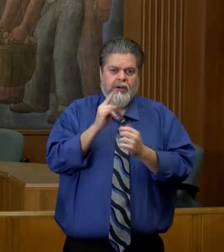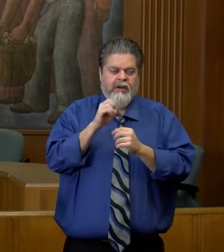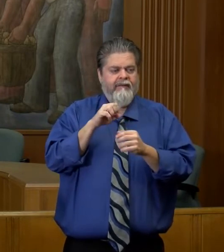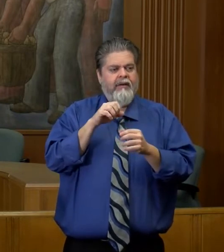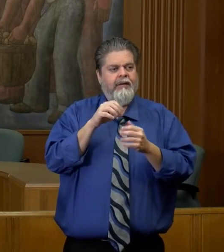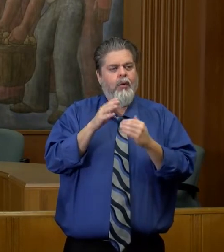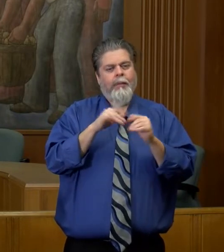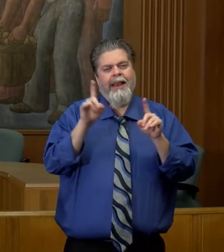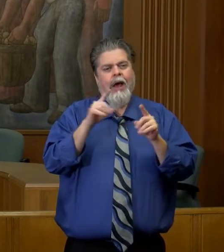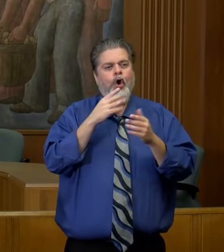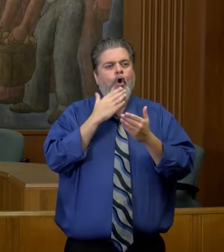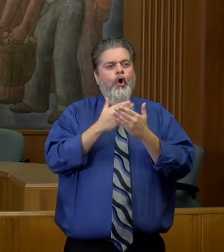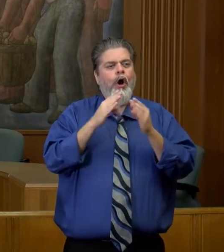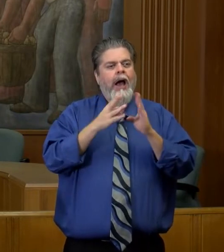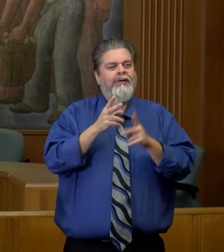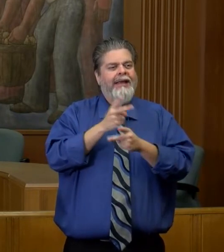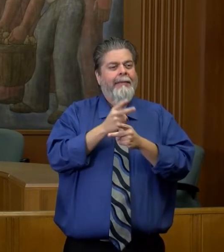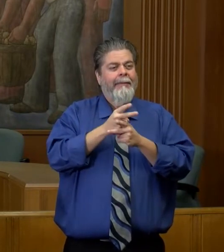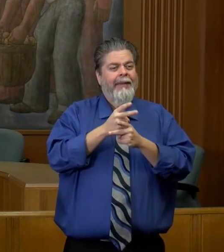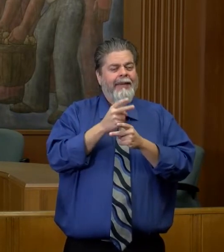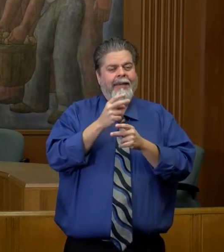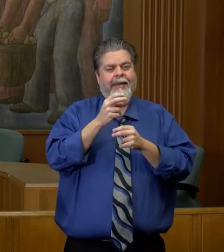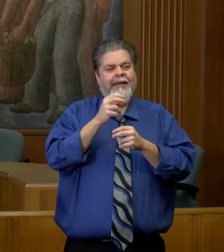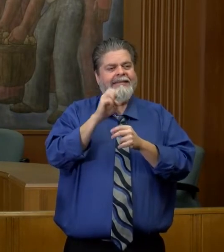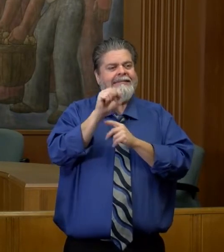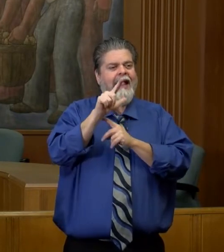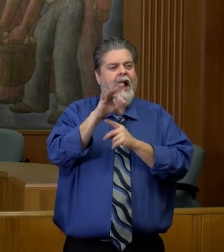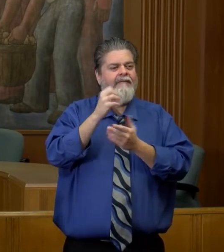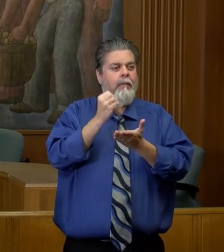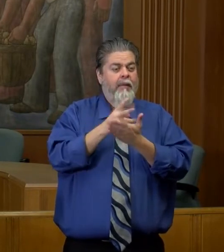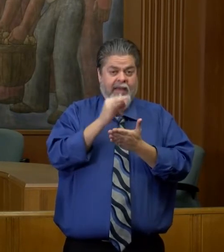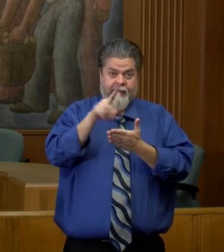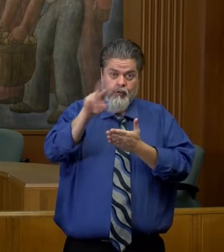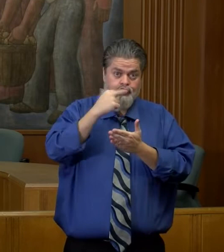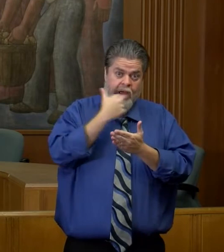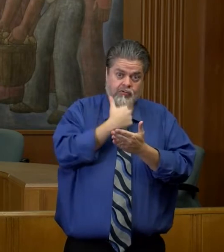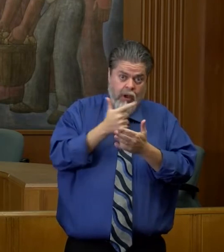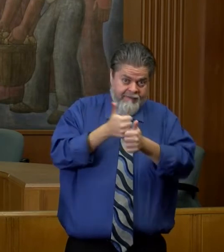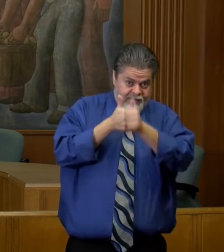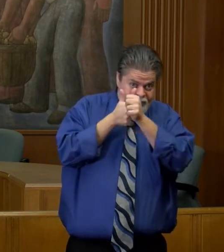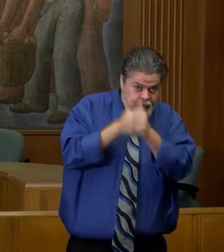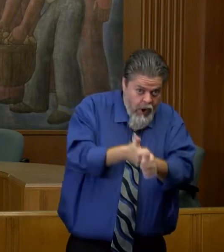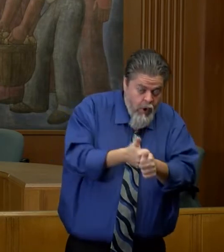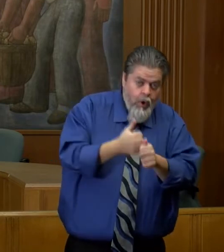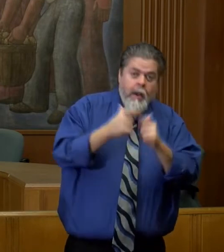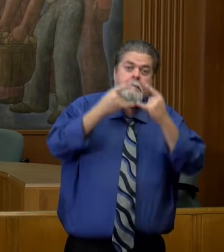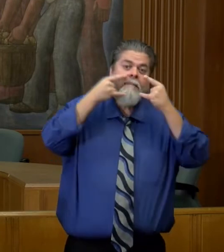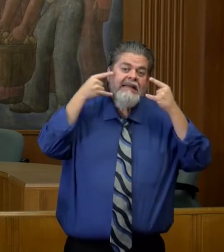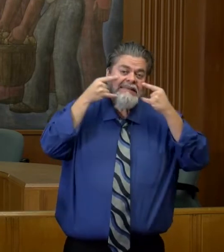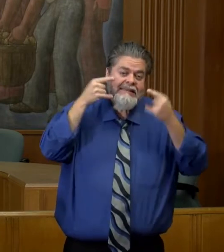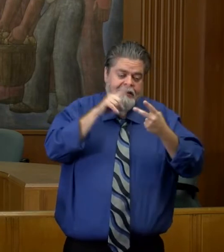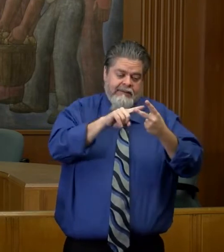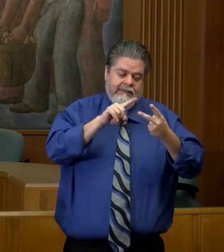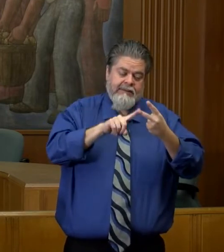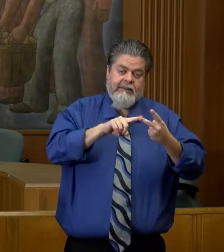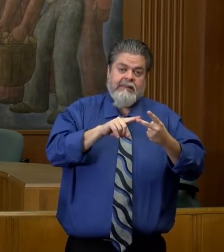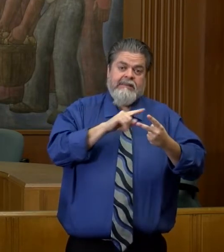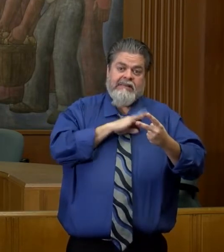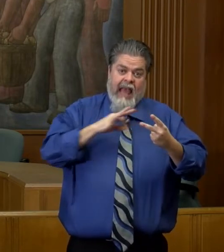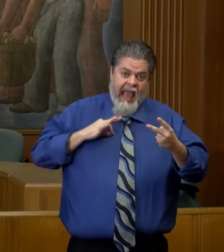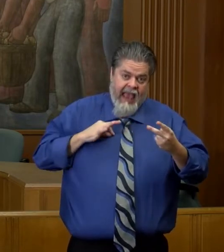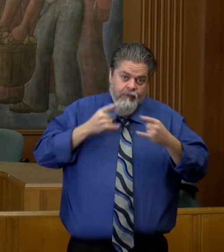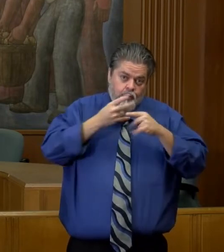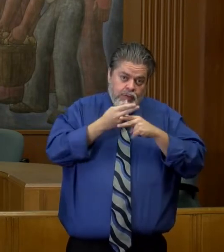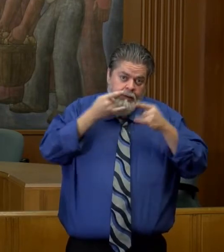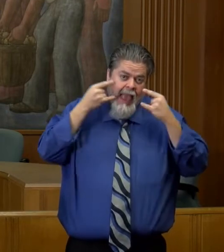Housekeeping Seal of Approval where a restaurant, if they meet these requirements, meaning masks are required, check, their staff is